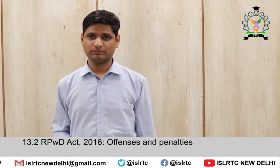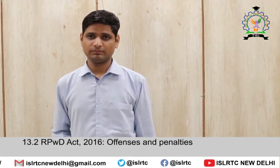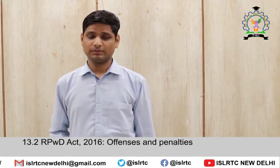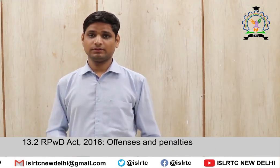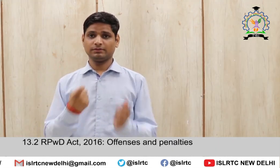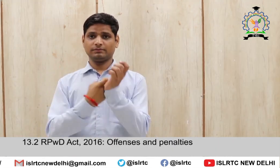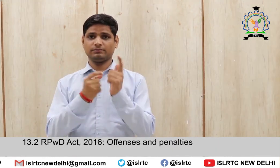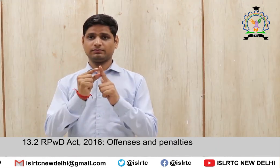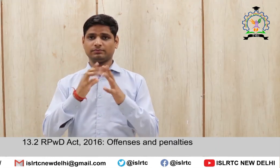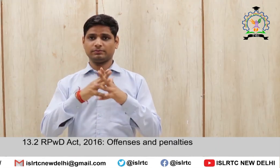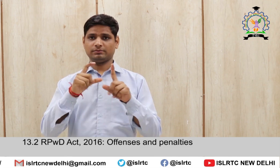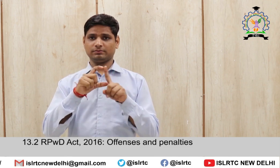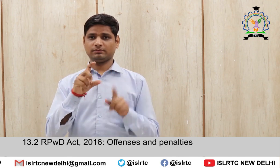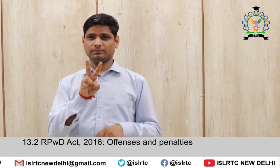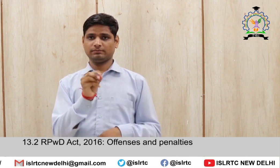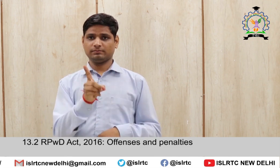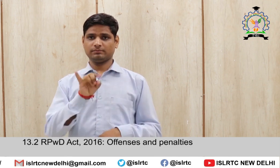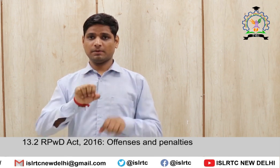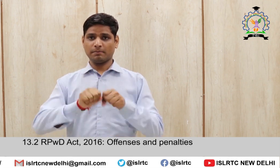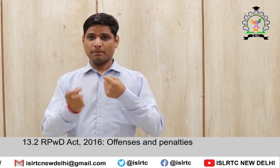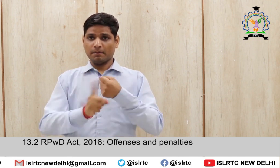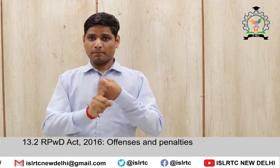RPWD Act 2016 Offenses and Penalties